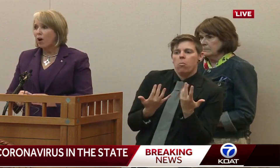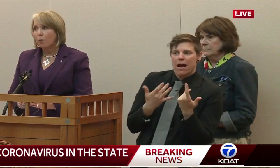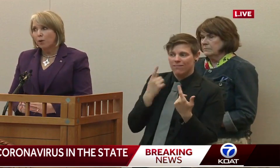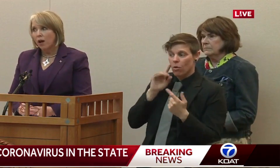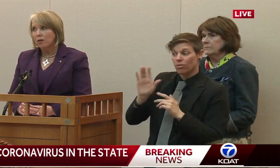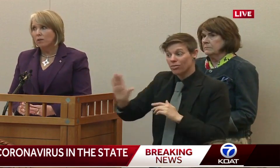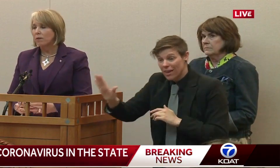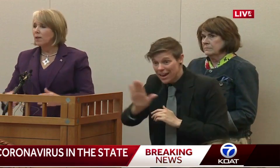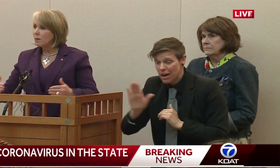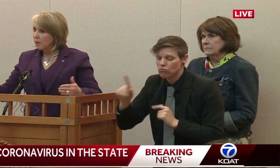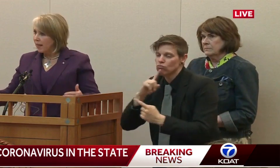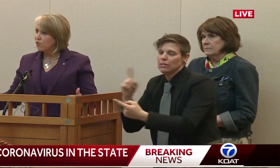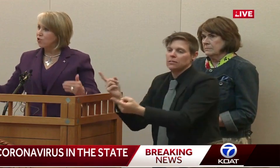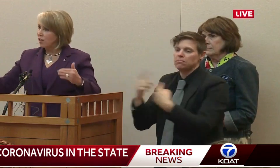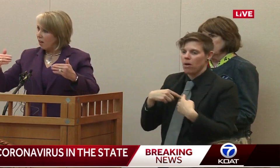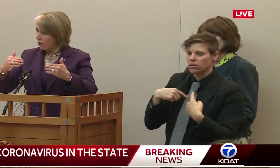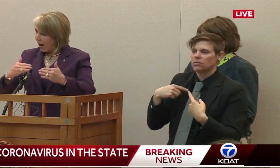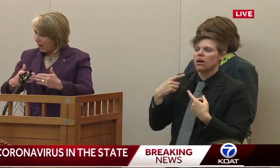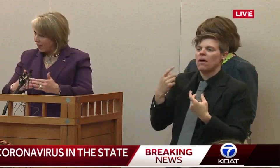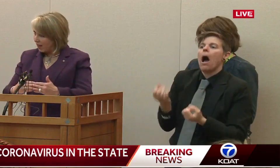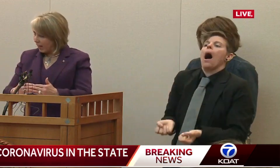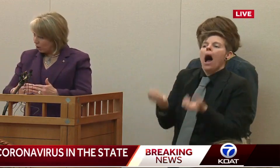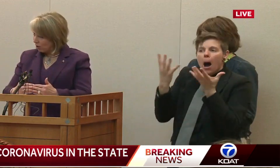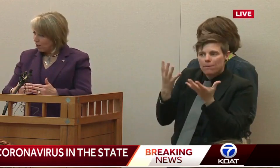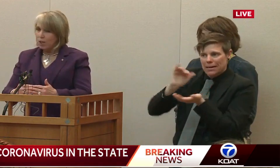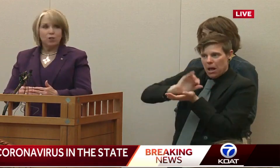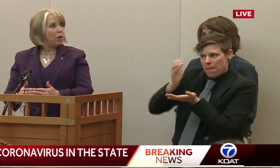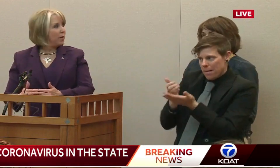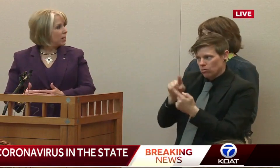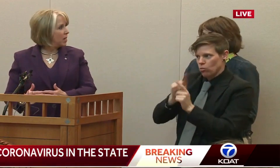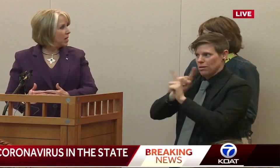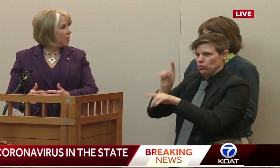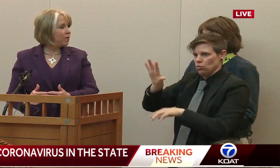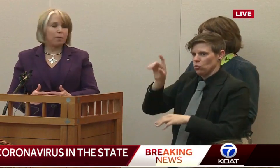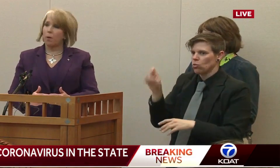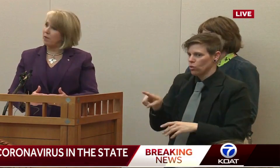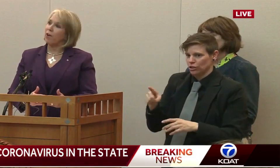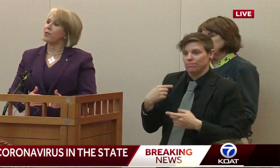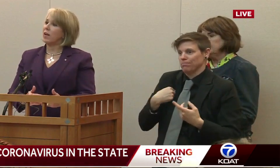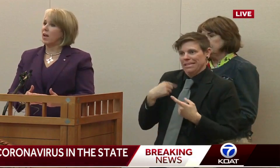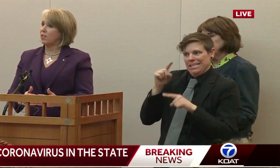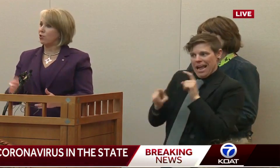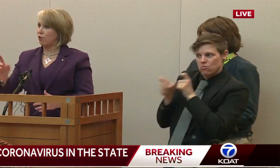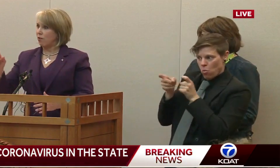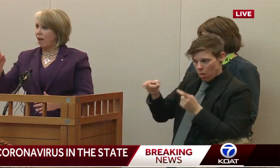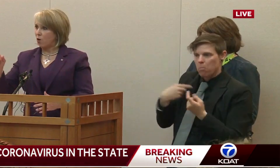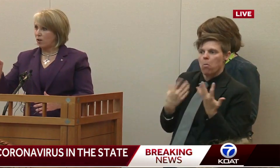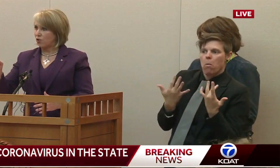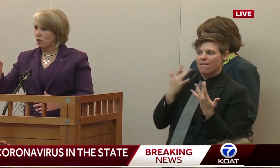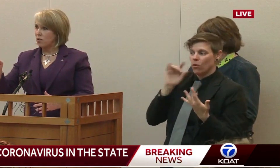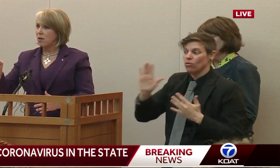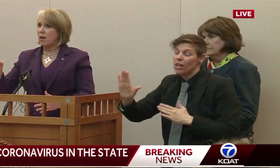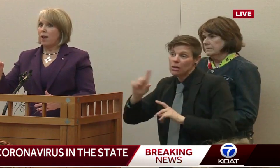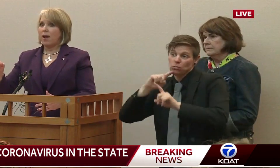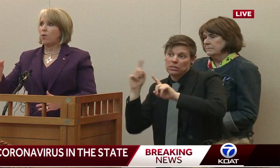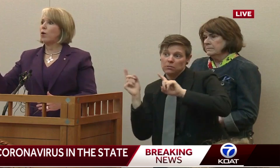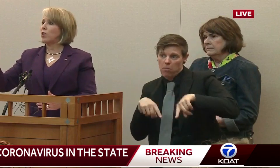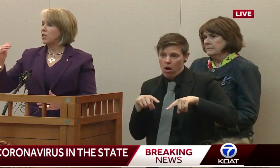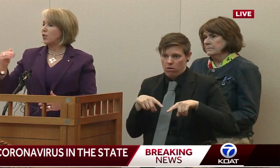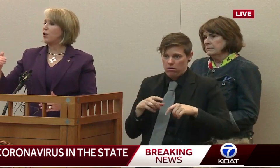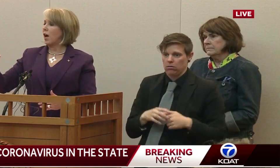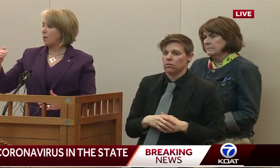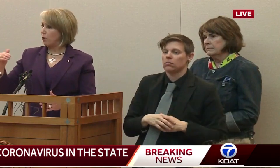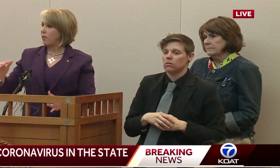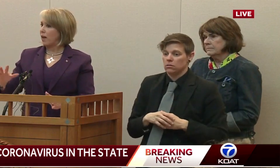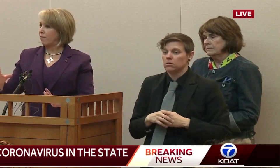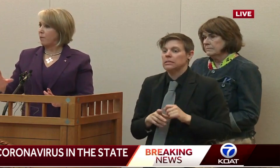productive. They are productive. But that's just another added layer. So I'm going to see if the Department of Health can answer that question. And